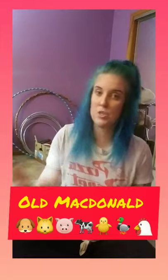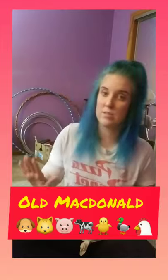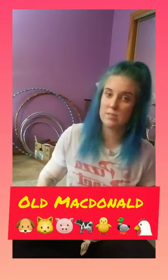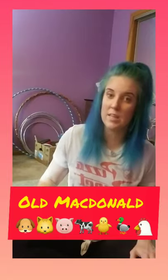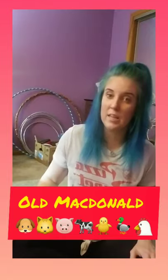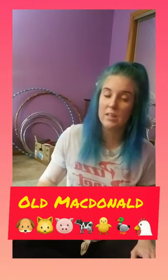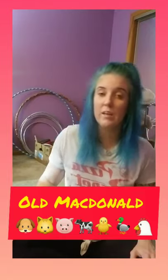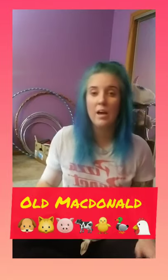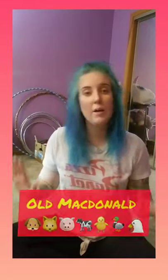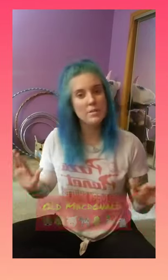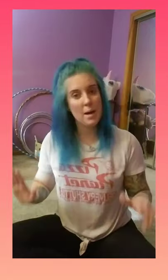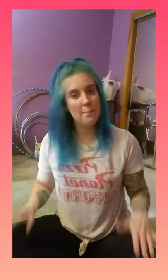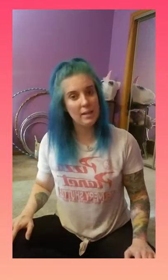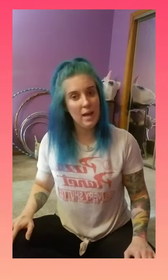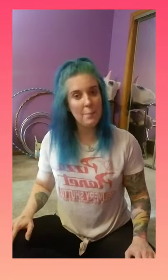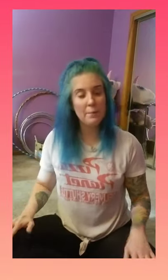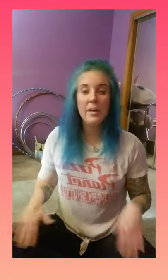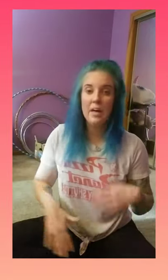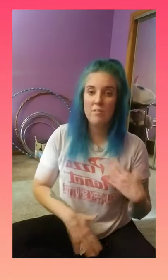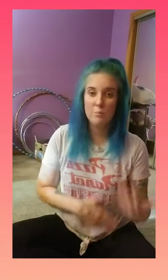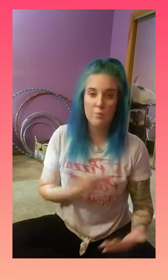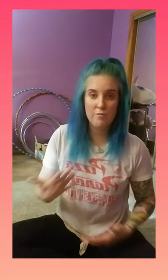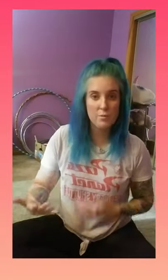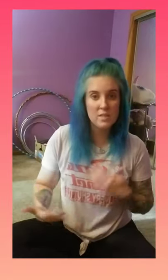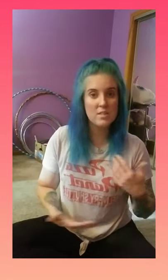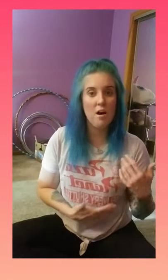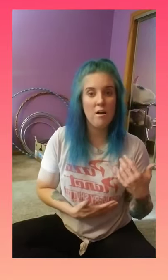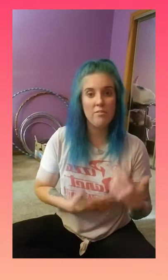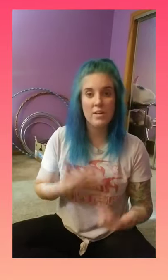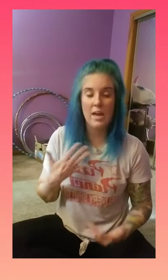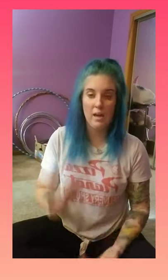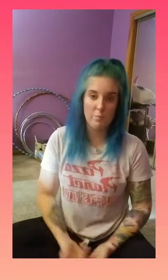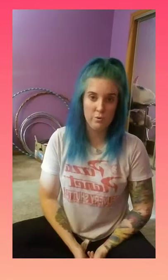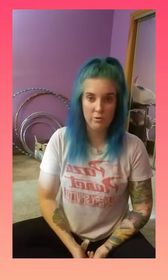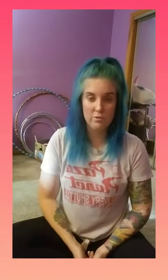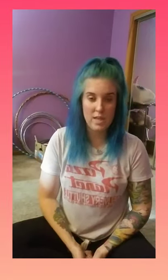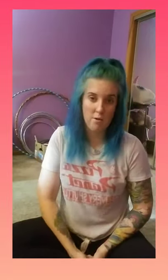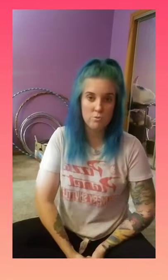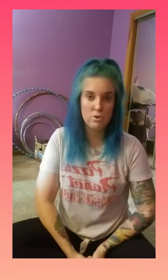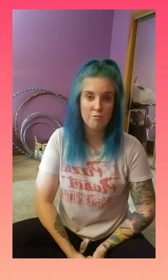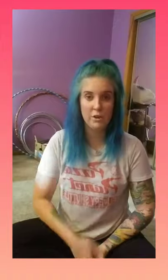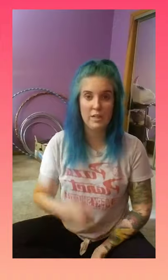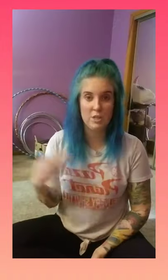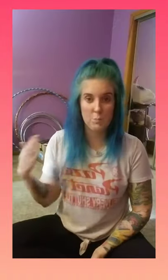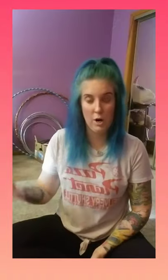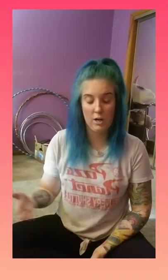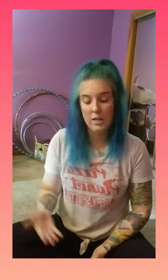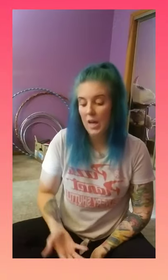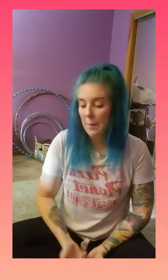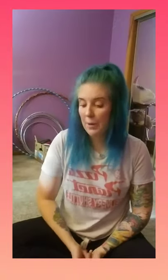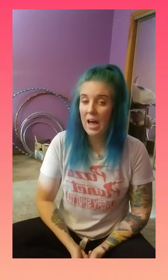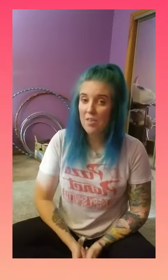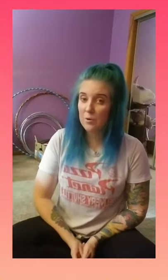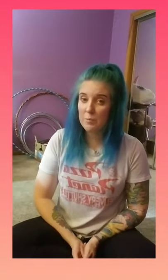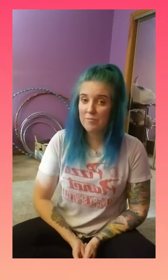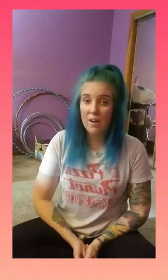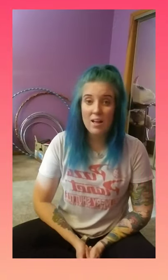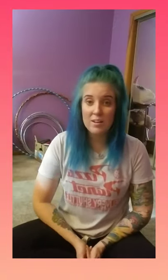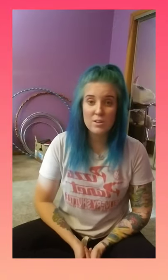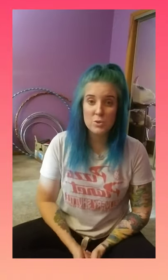just sing it, I would tap my lap, and then we would focus on the animal sounds for each part. But I thought it would be fun to